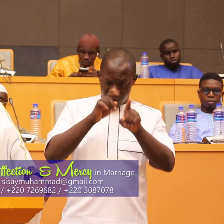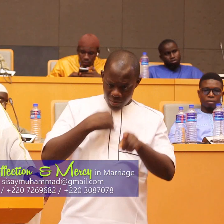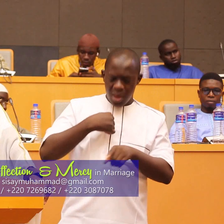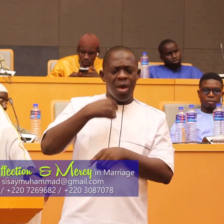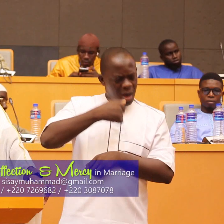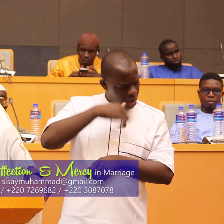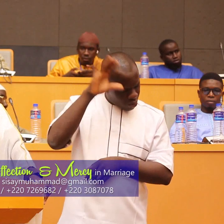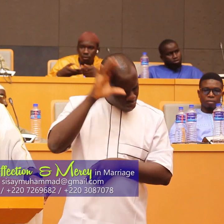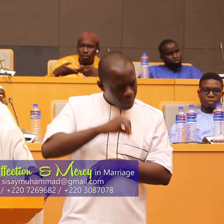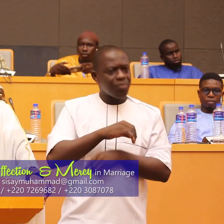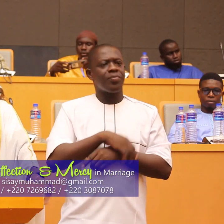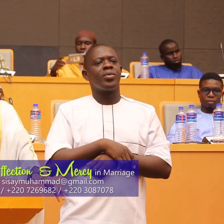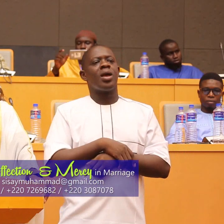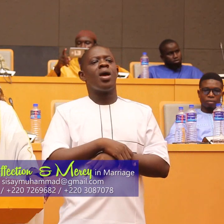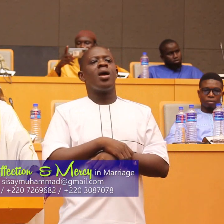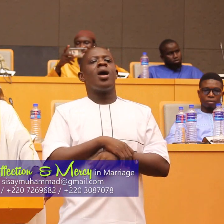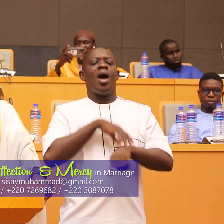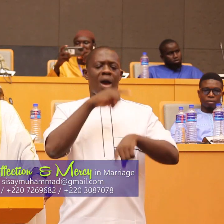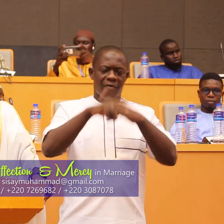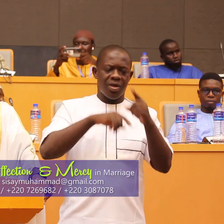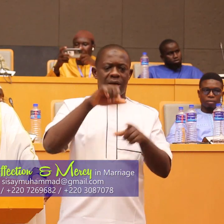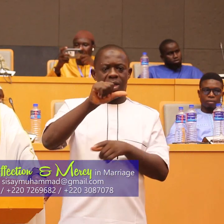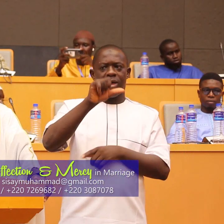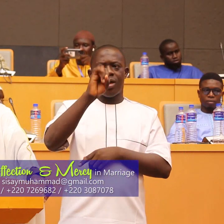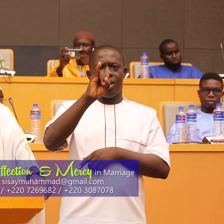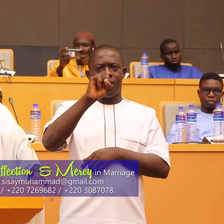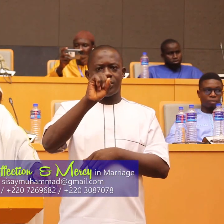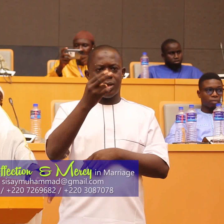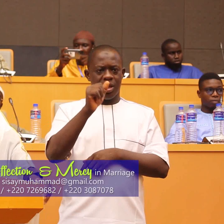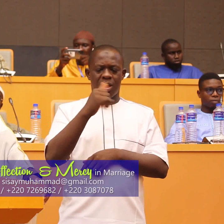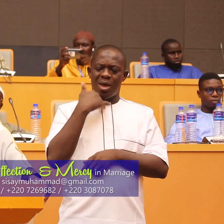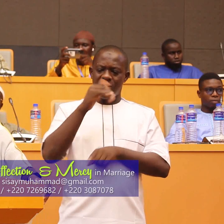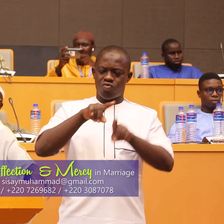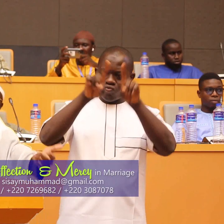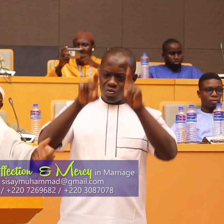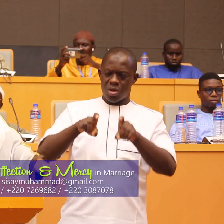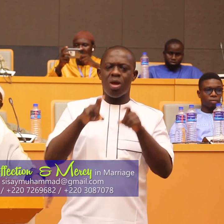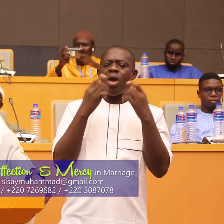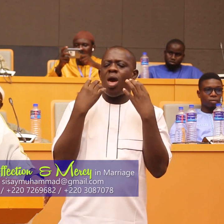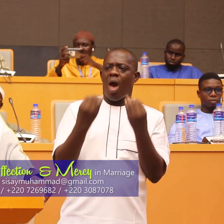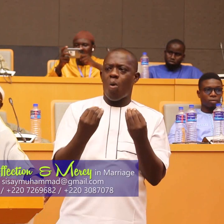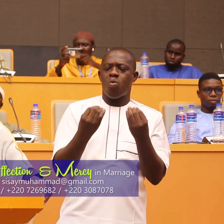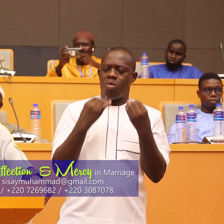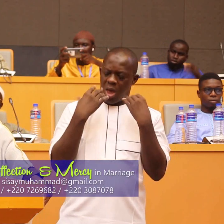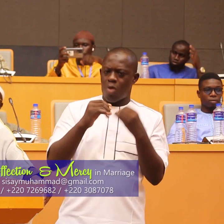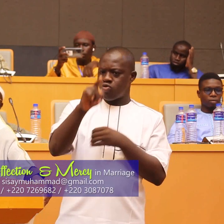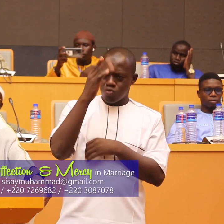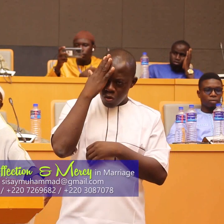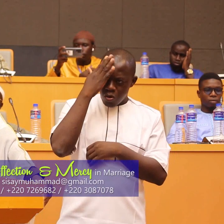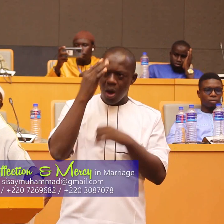then Rasulullah sallam in Aisha radiyallahu anha questioned Rasulullah how how do you know